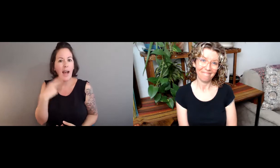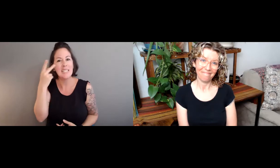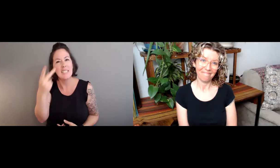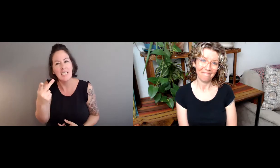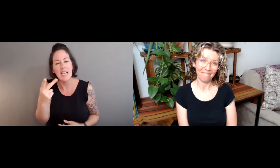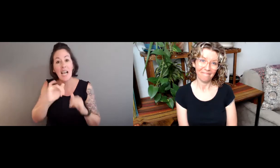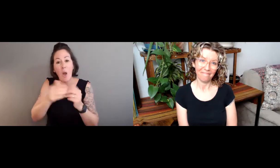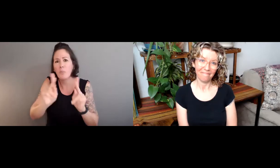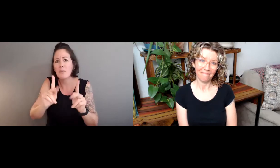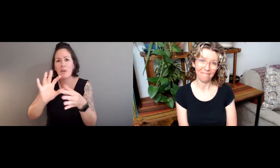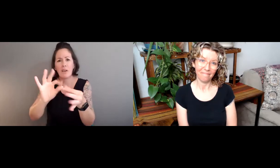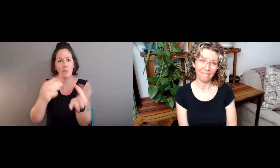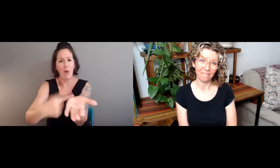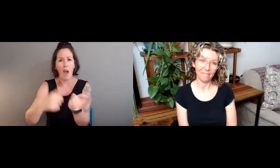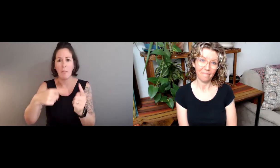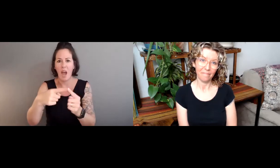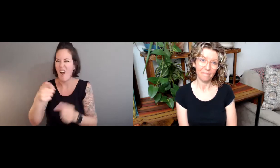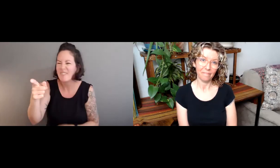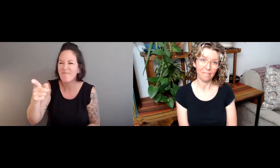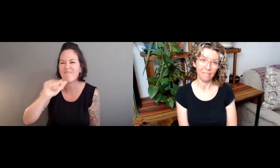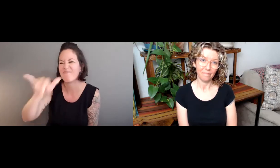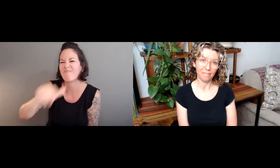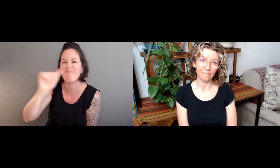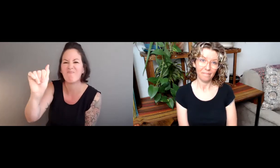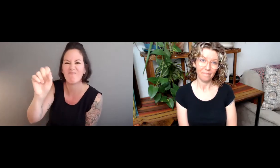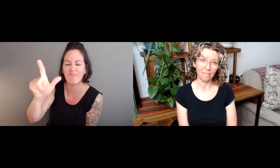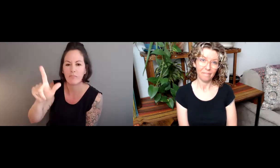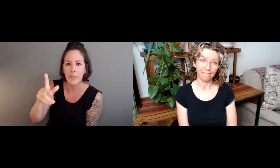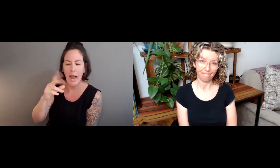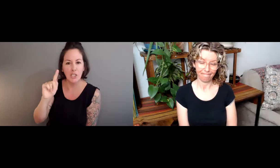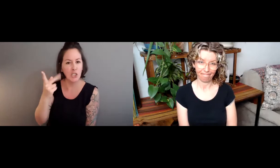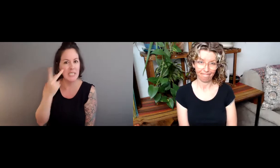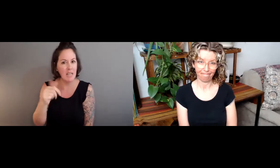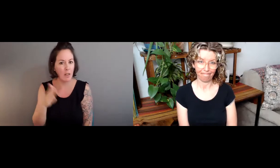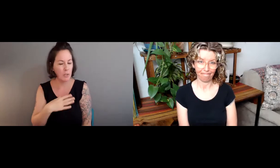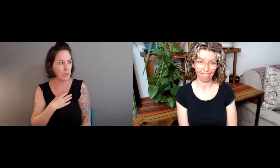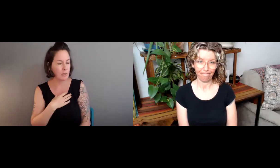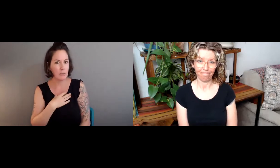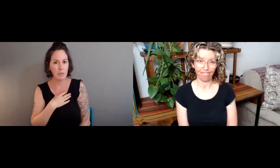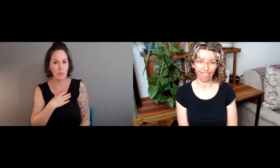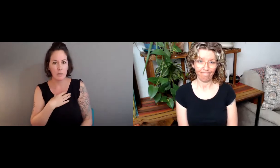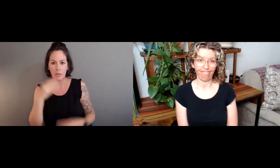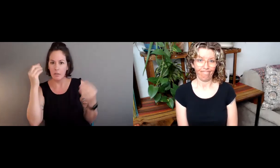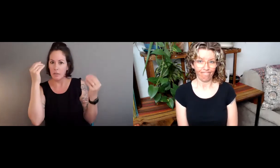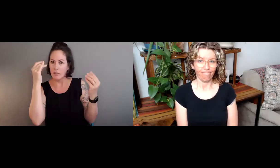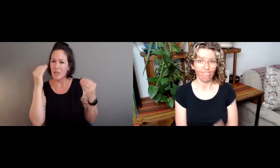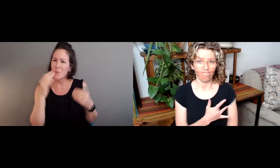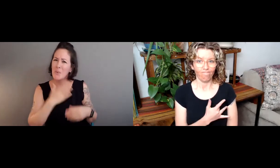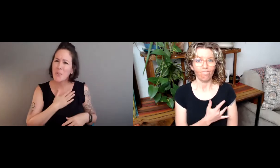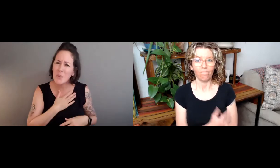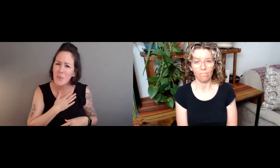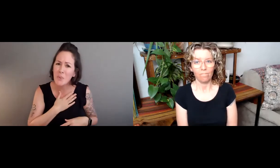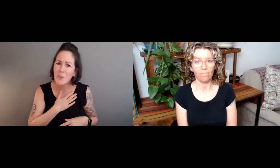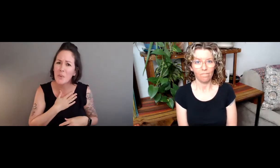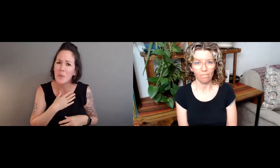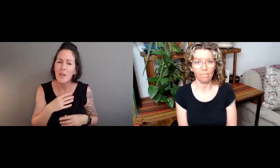It's a very personal thing for me. And when I see people talking about the fact that one person's language use